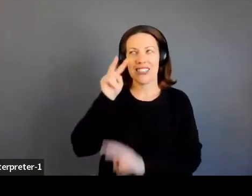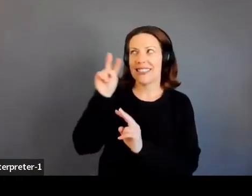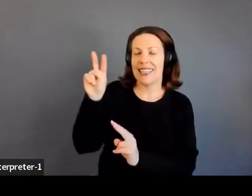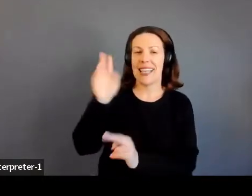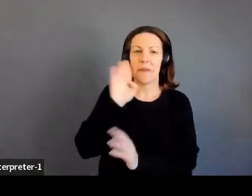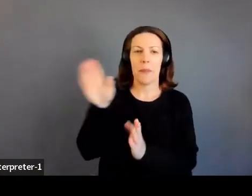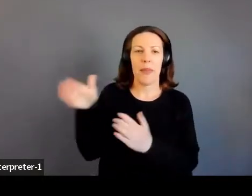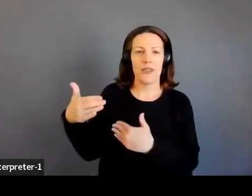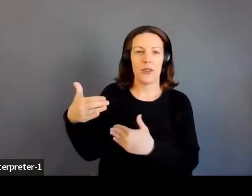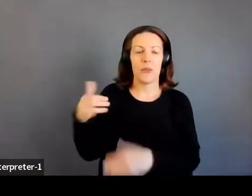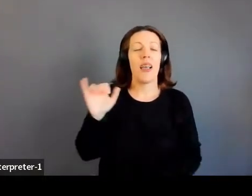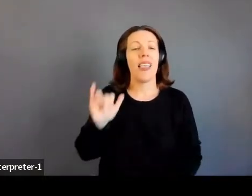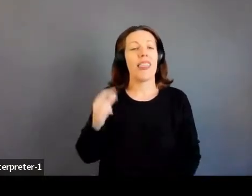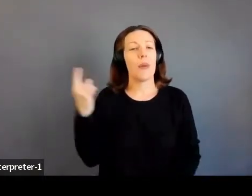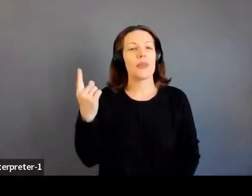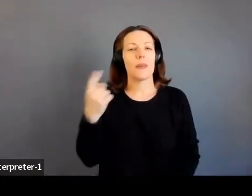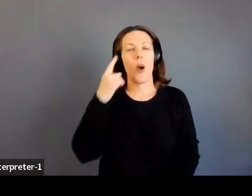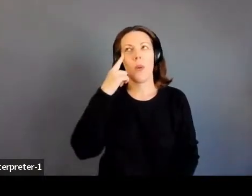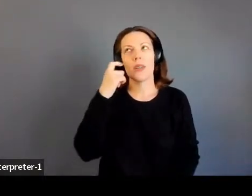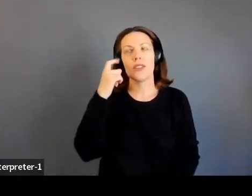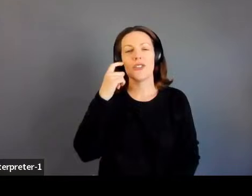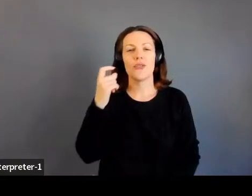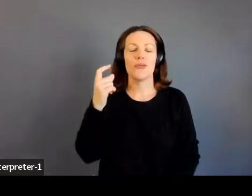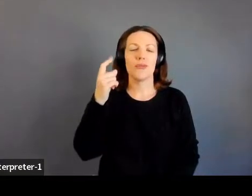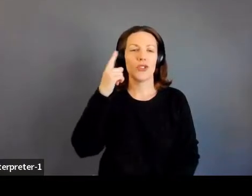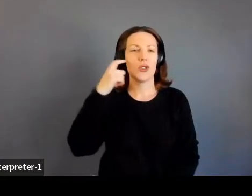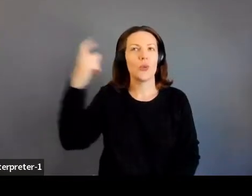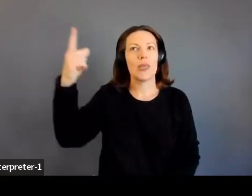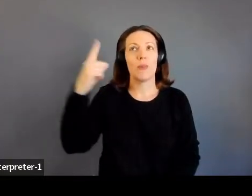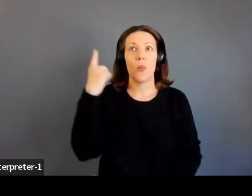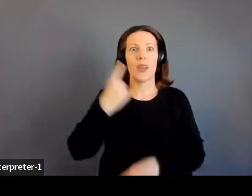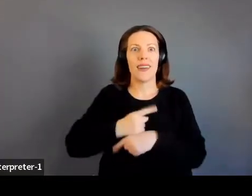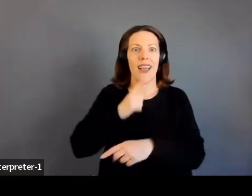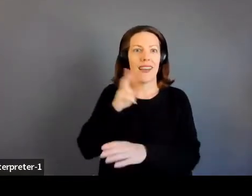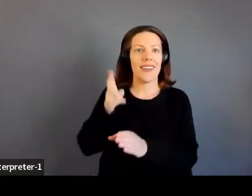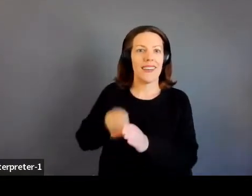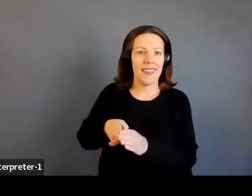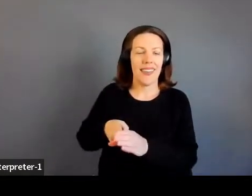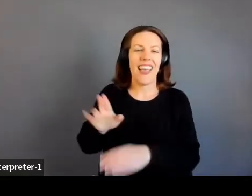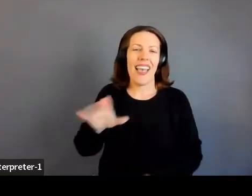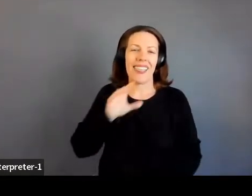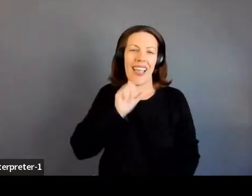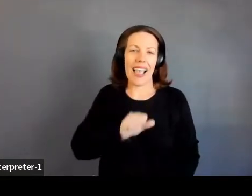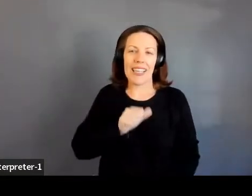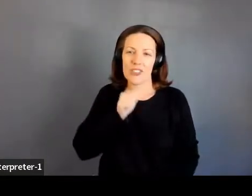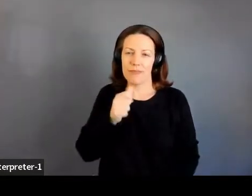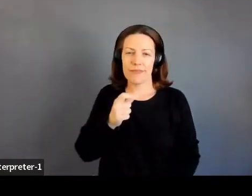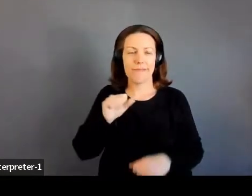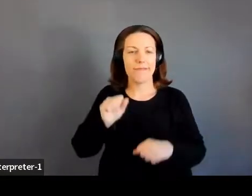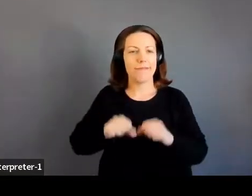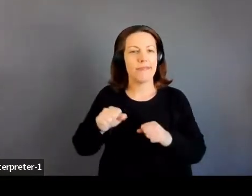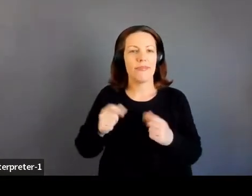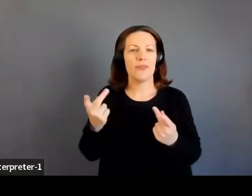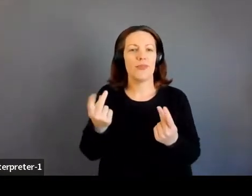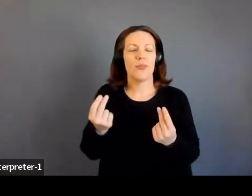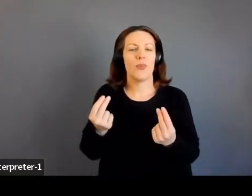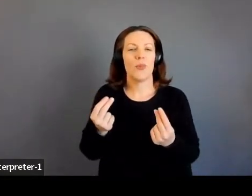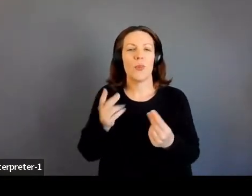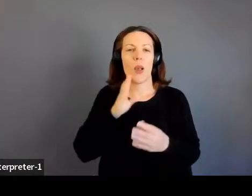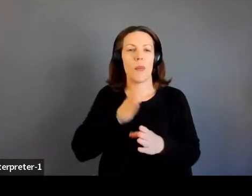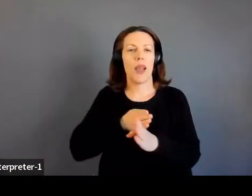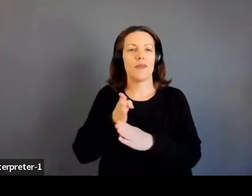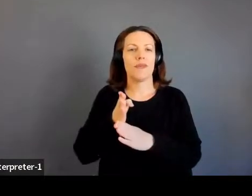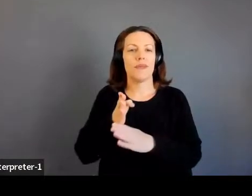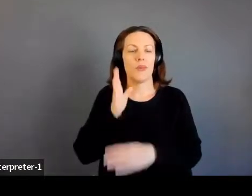that was something I always dreamed about being a part of one day, although I hadn't at that age figured out what a path might look like for me.